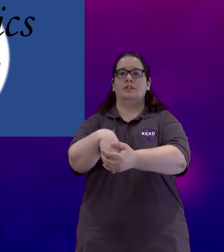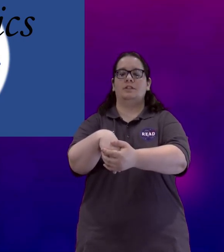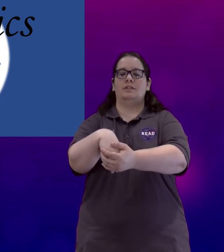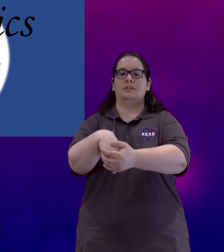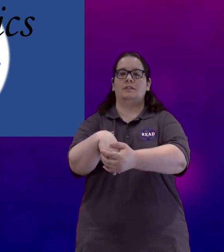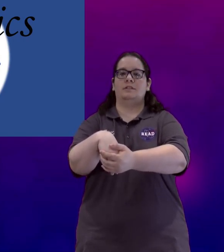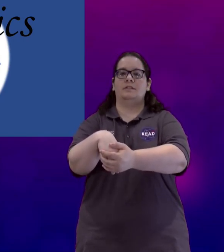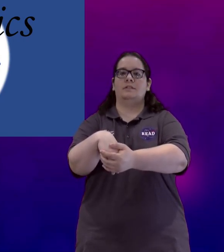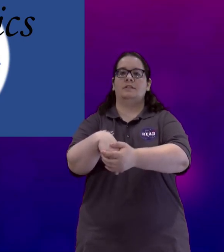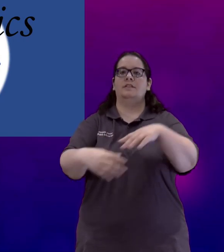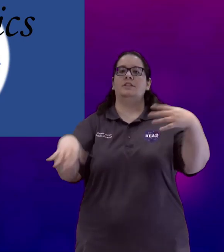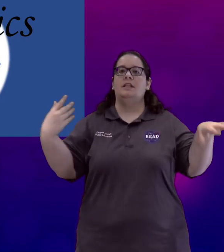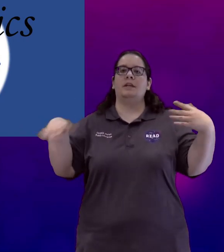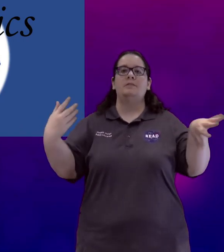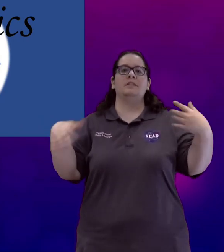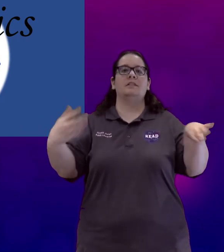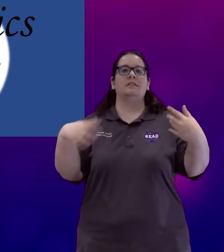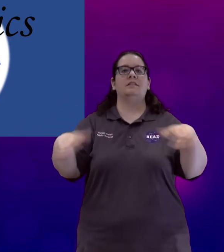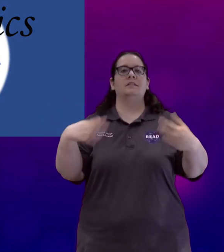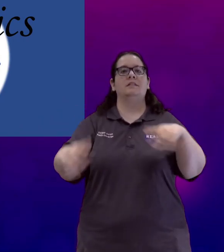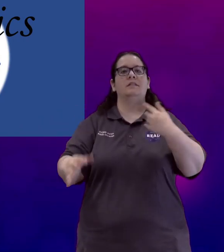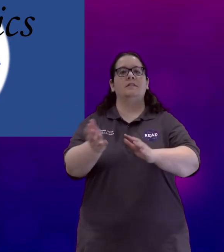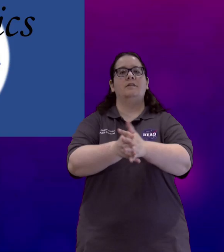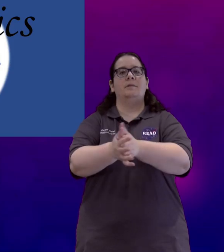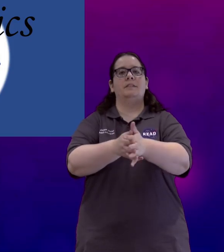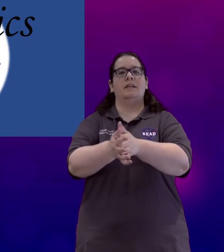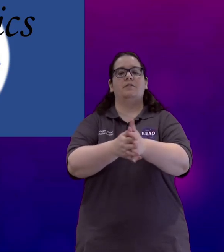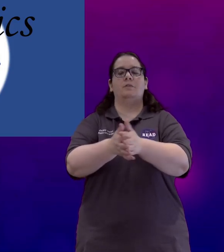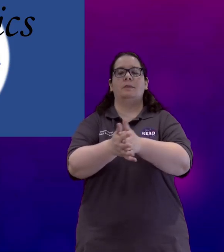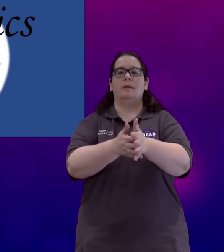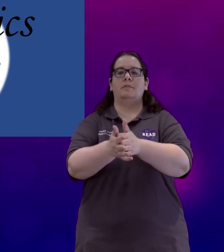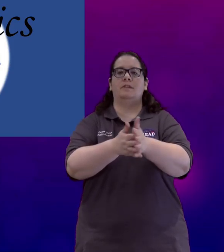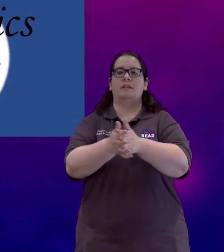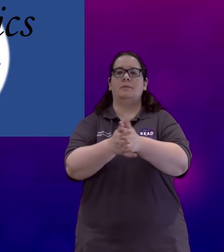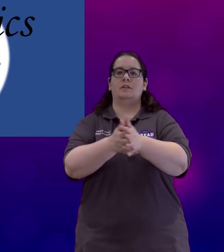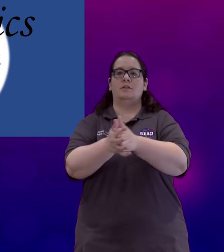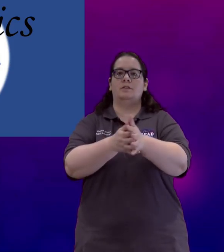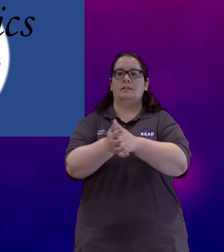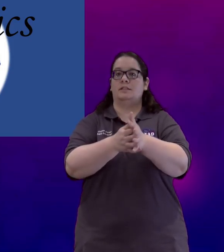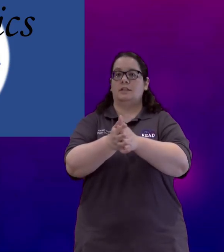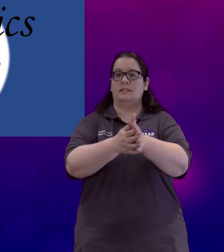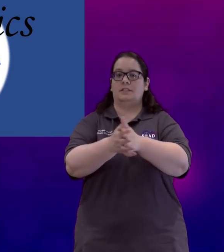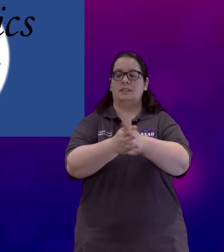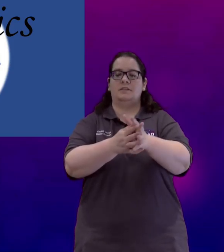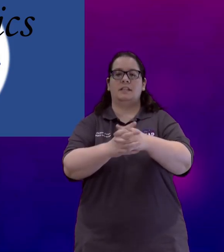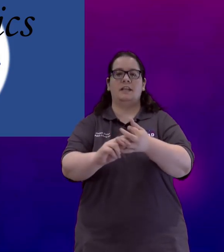hurt. Shake them out. Rub them together and warm them up if they're a little bit cold. It's starting to get chilly outside.